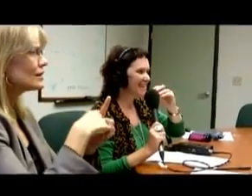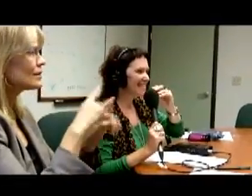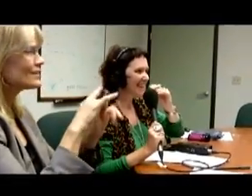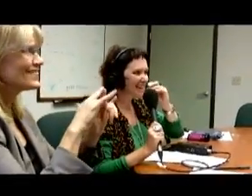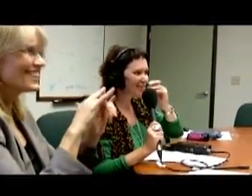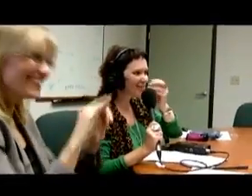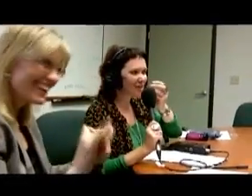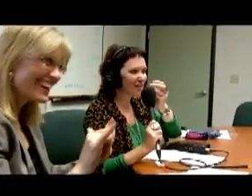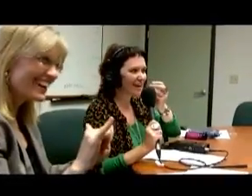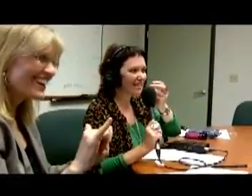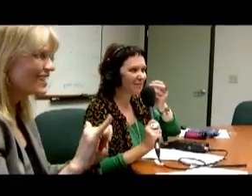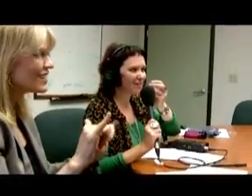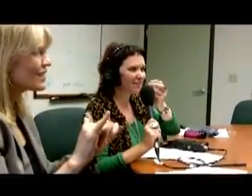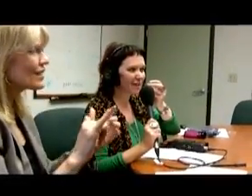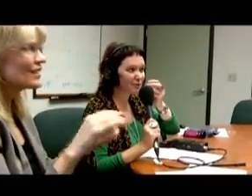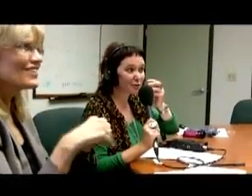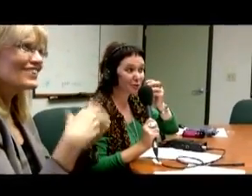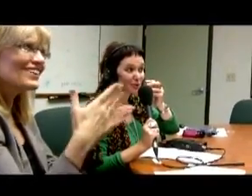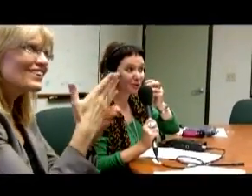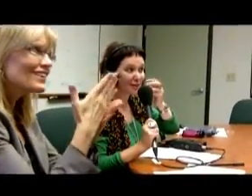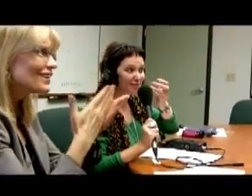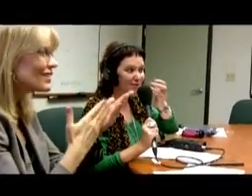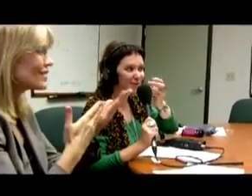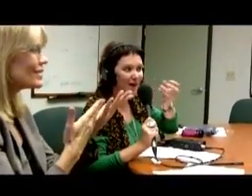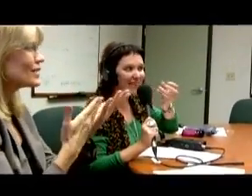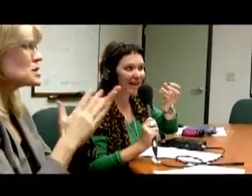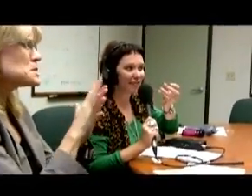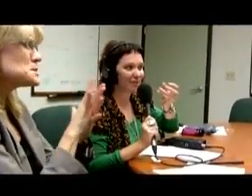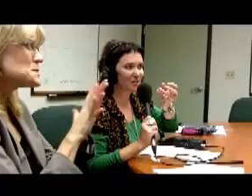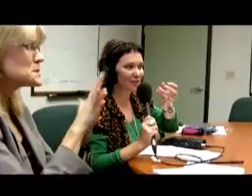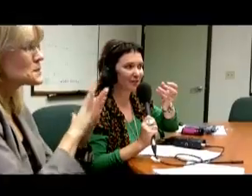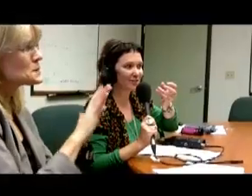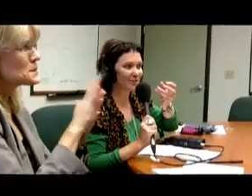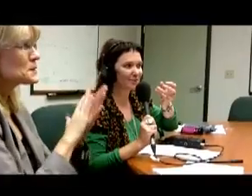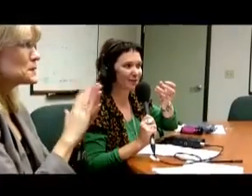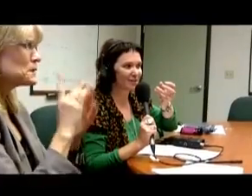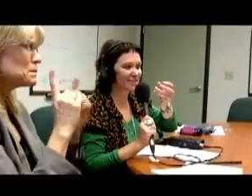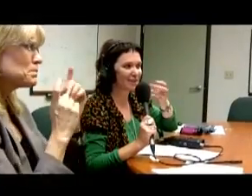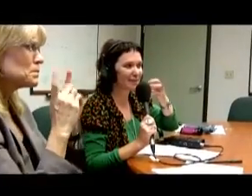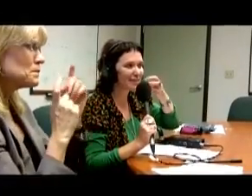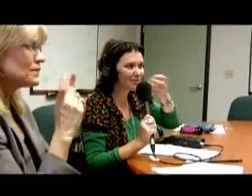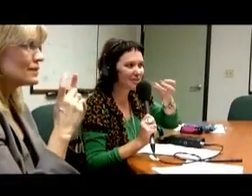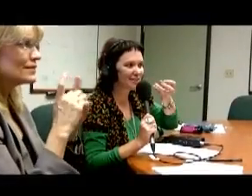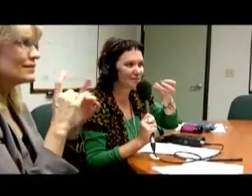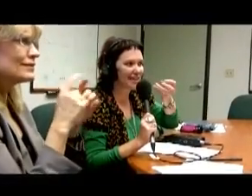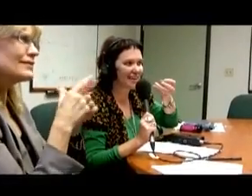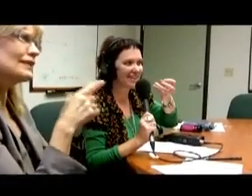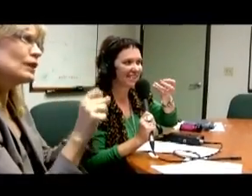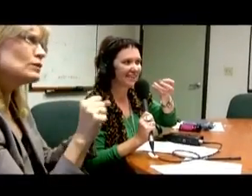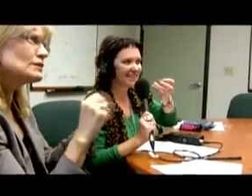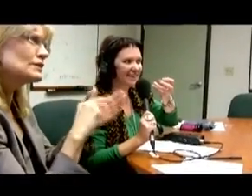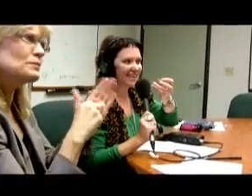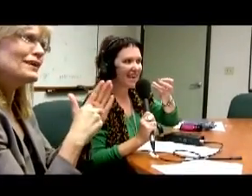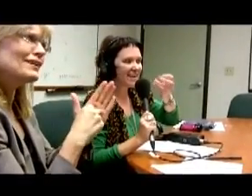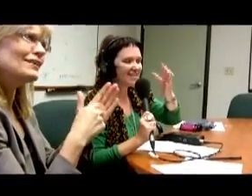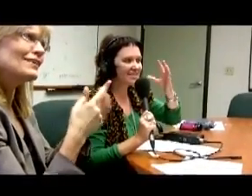some sort of subtle sign language facial expression, some linguistic meaning? How does the, what have you